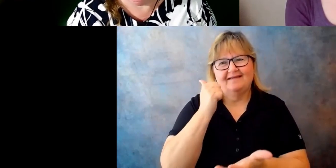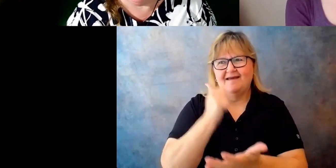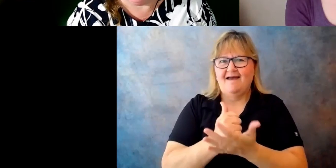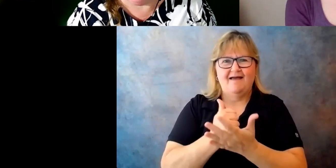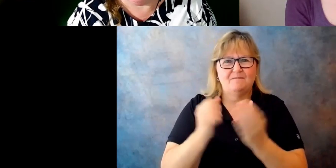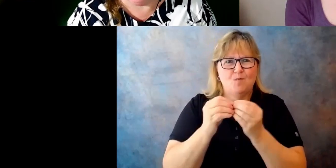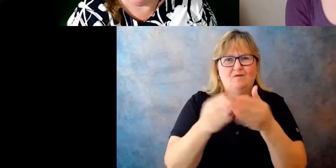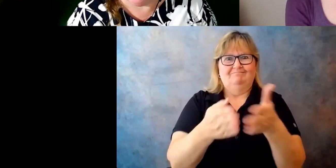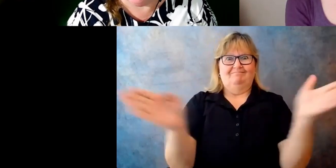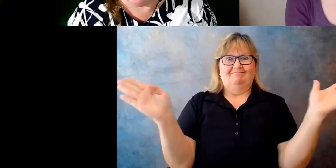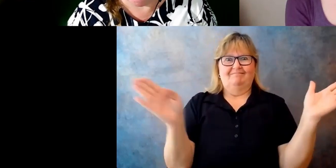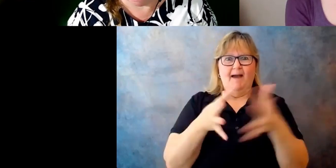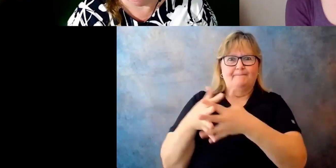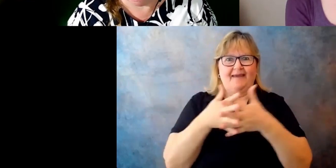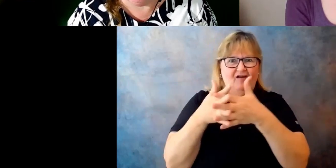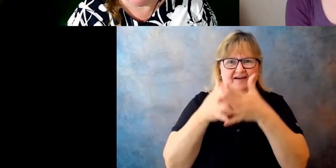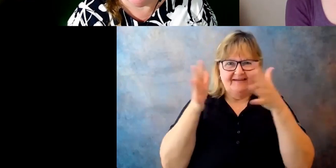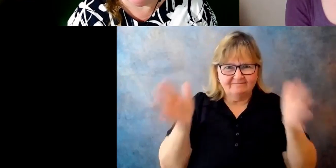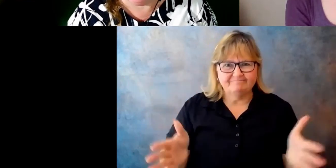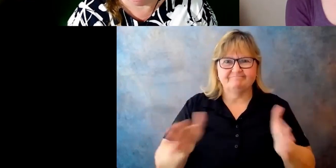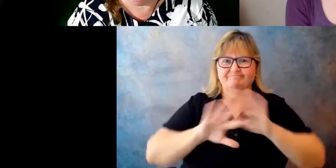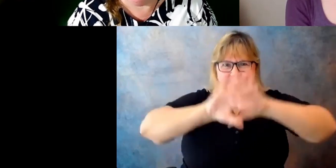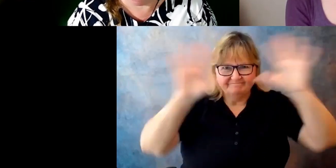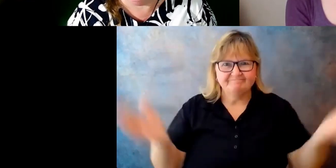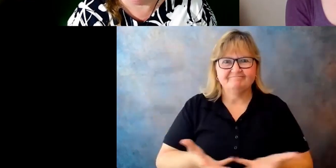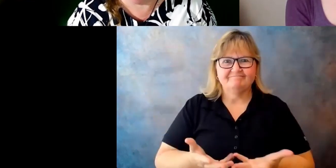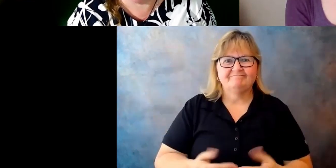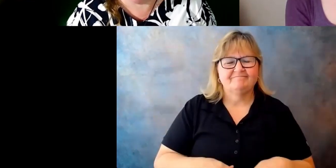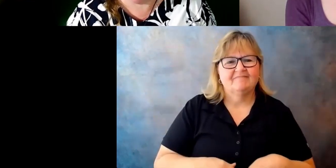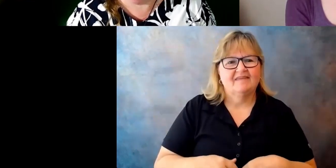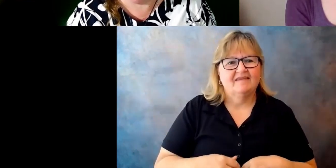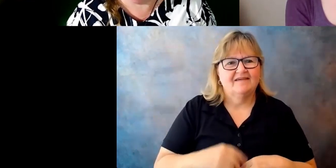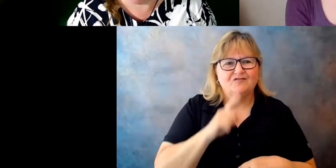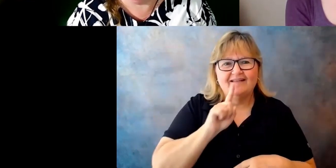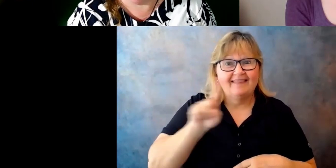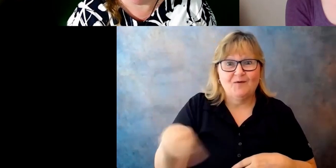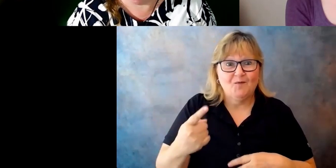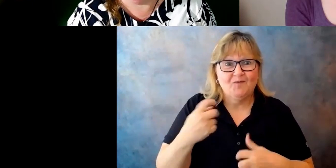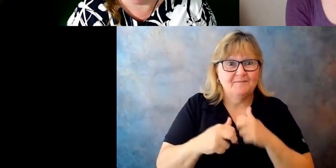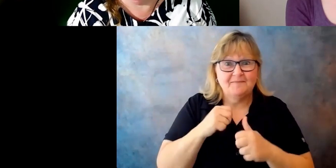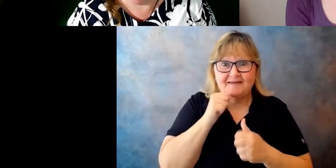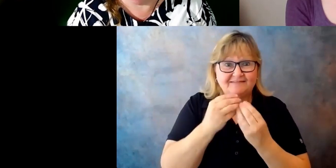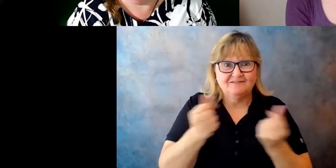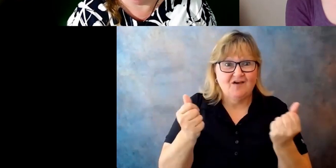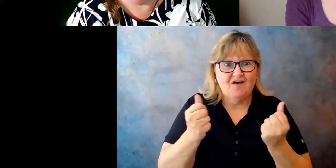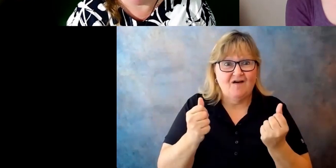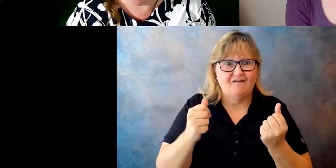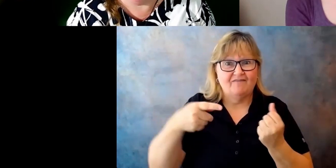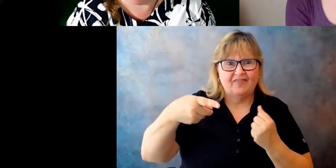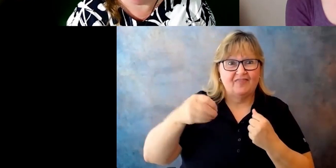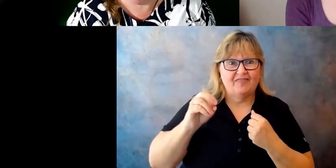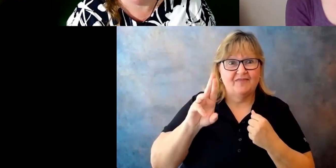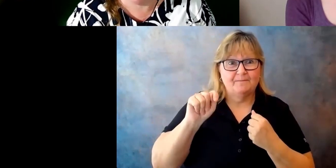you know, the American community. I think the only problem I didn't solve when I was at DOD was the portability of